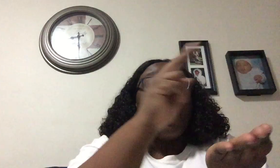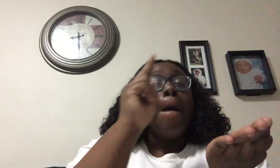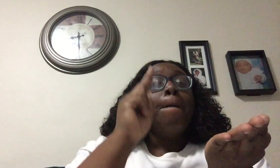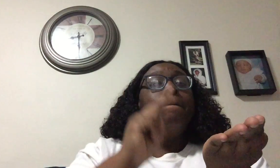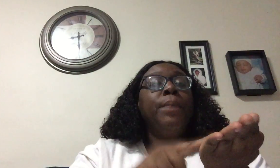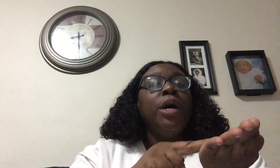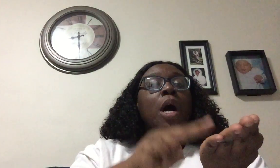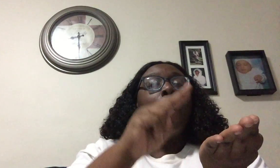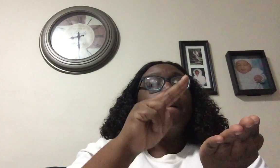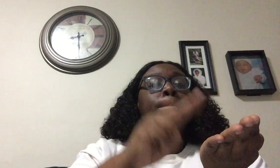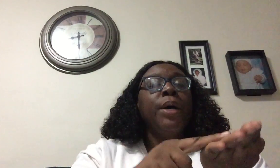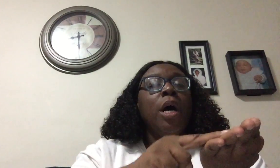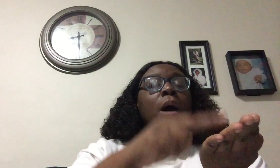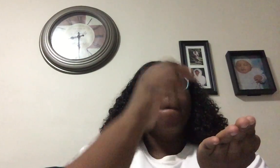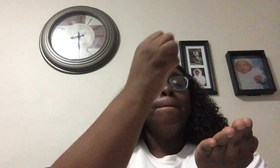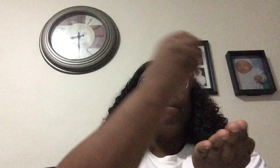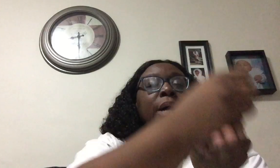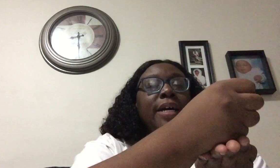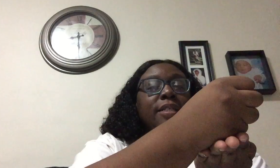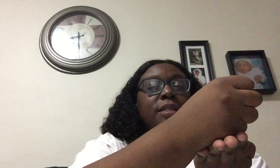B, b, bus.